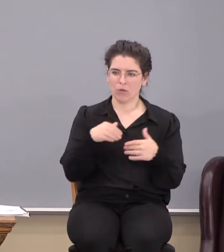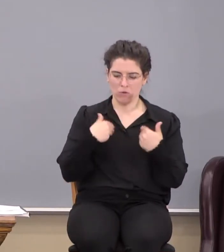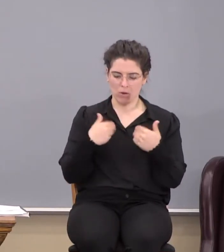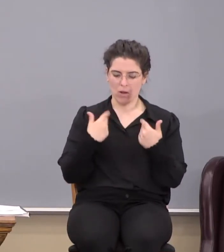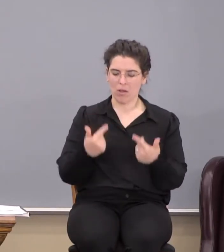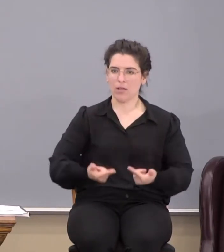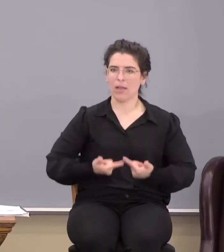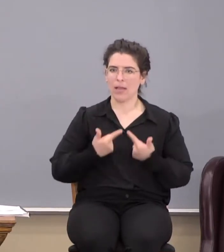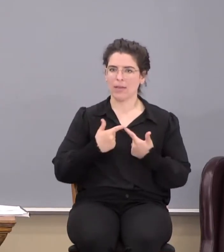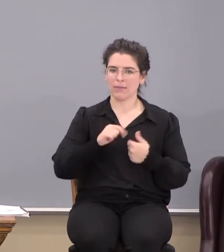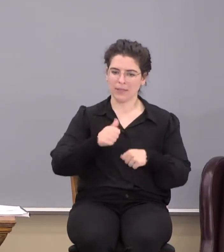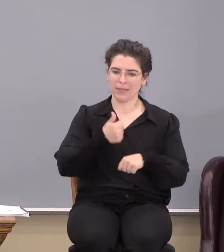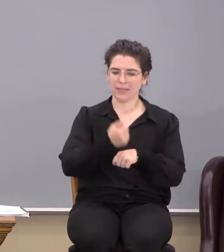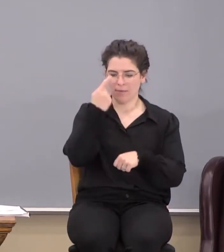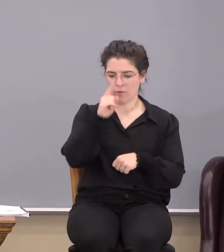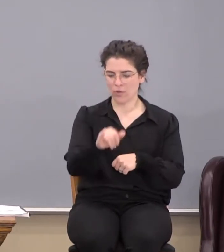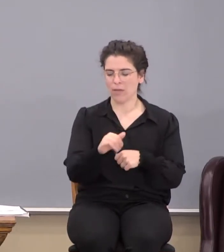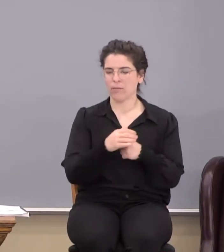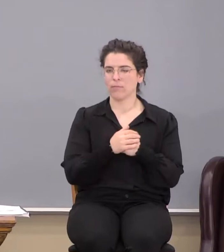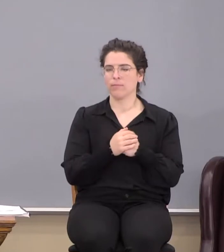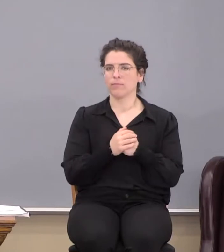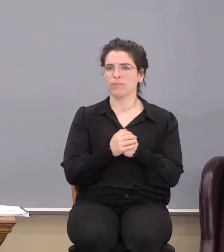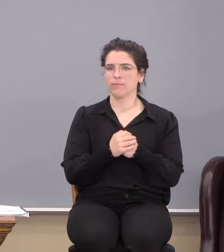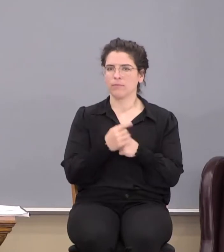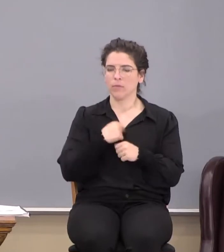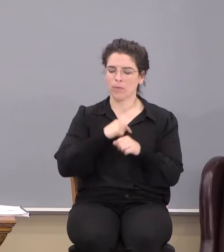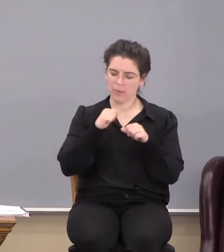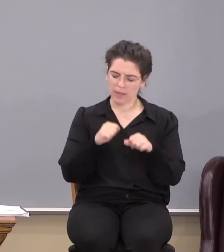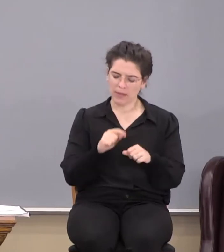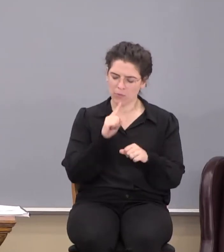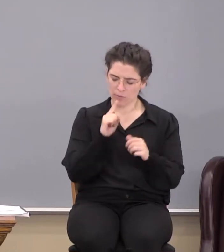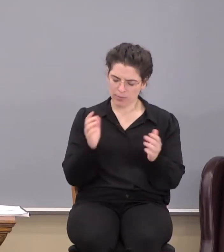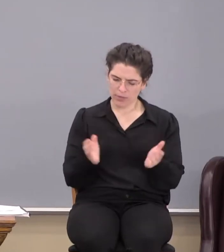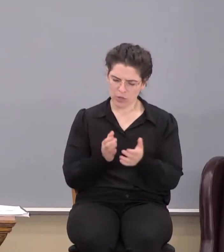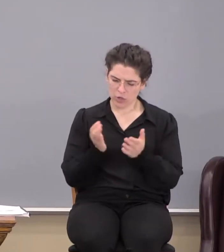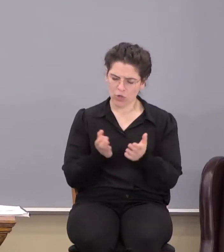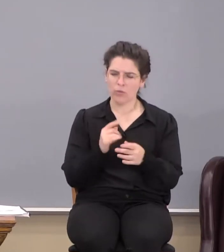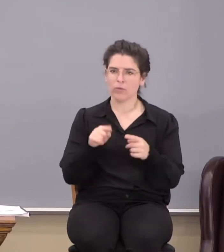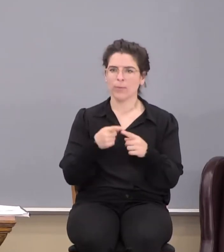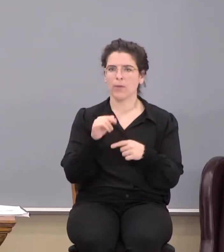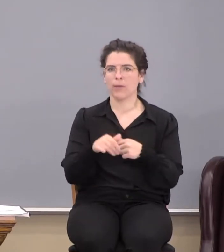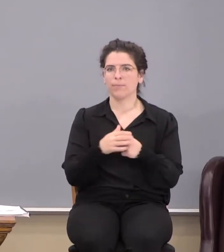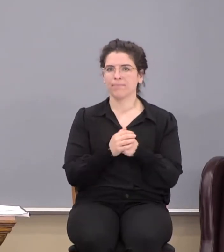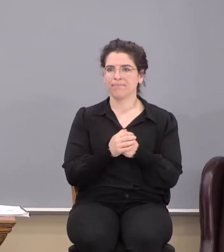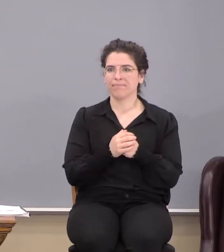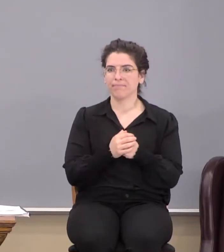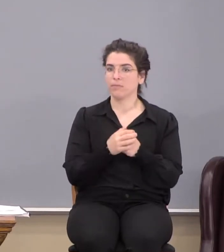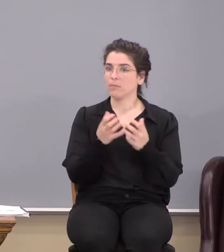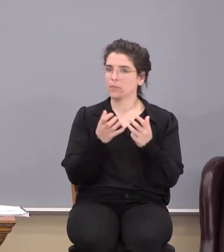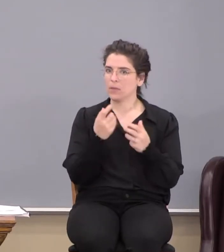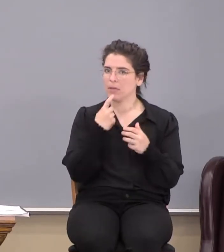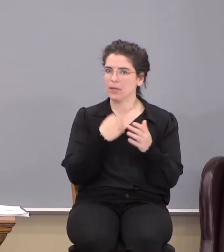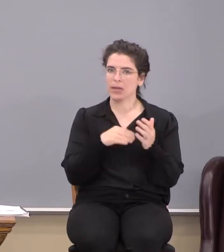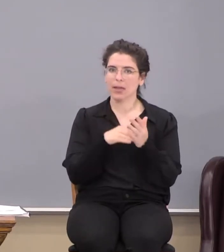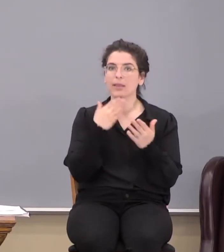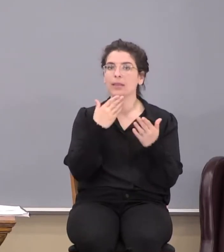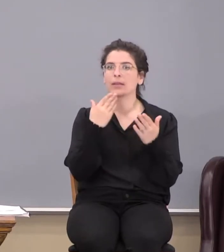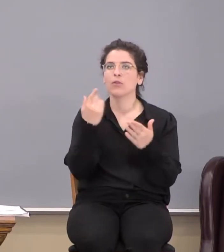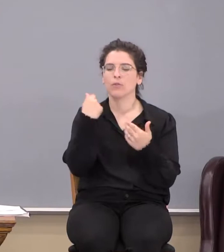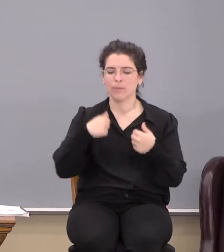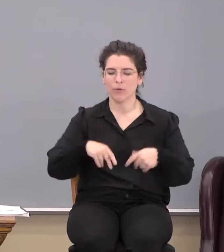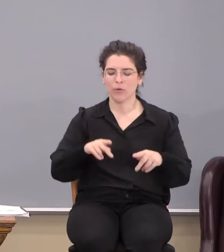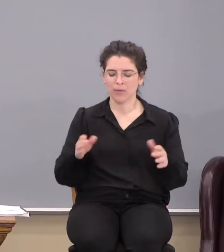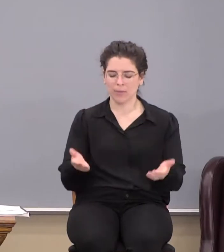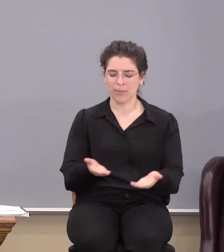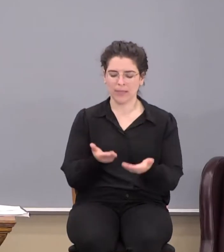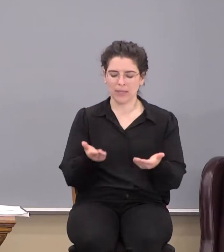lives taking a stand for that. So, we can certainly be encouraged about that. I do want to say, again, thanks for the opportunity to be here